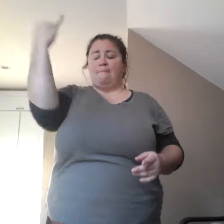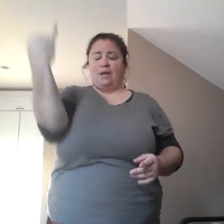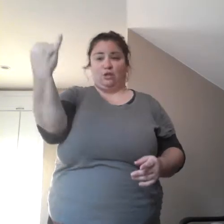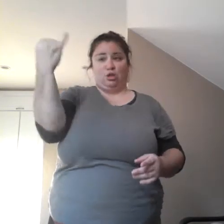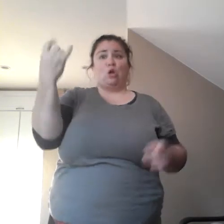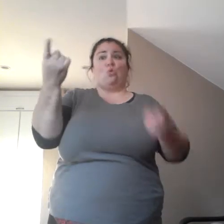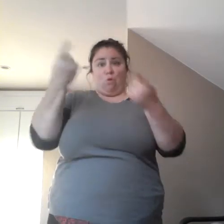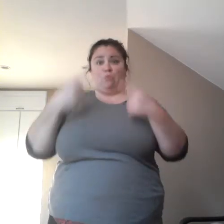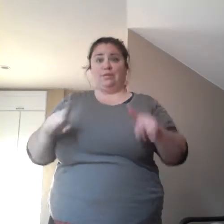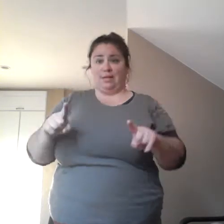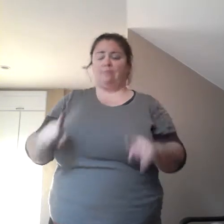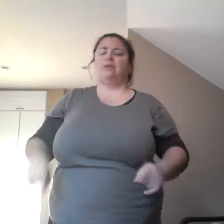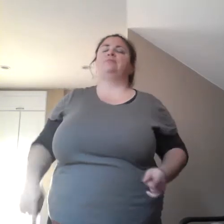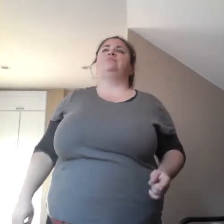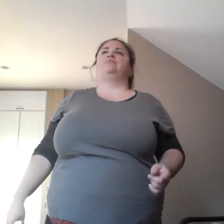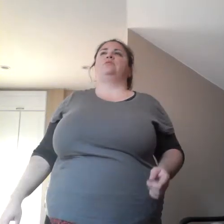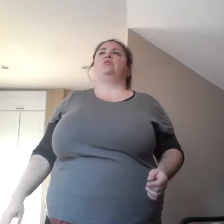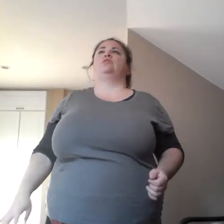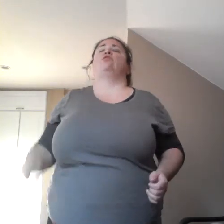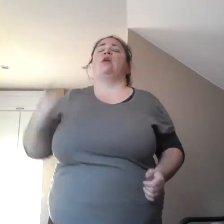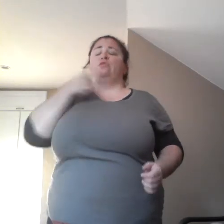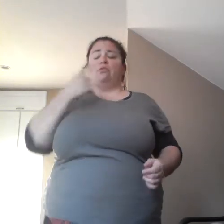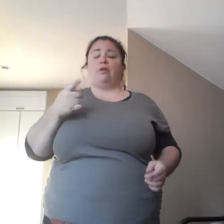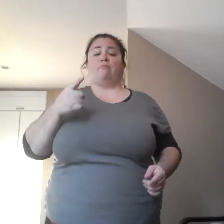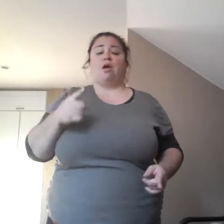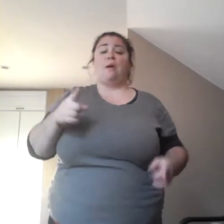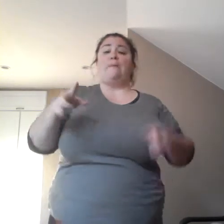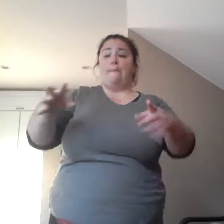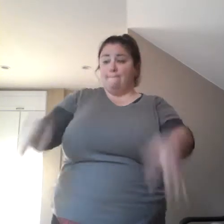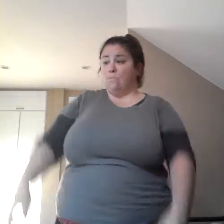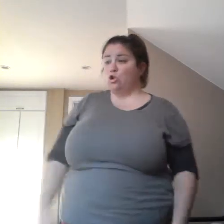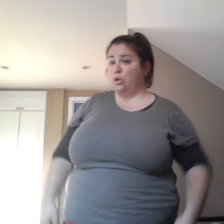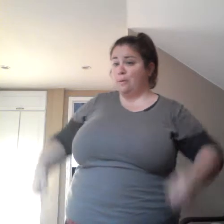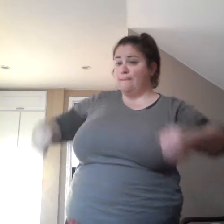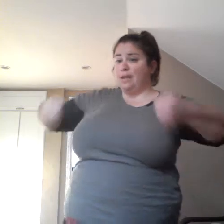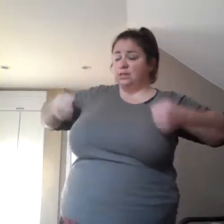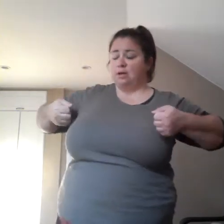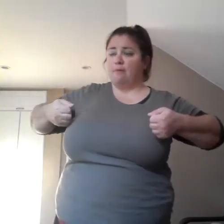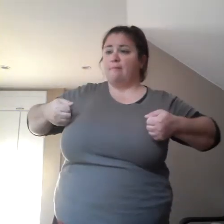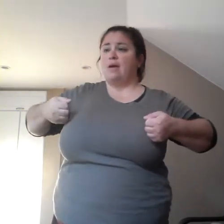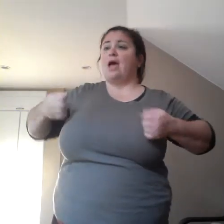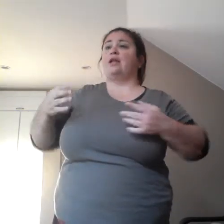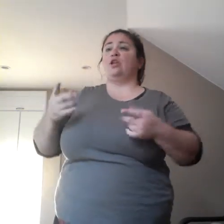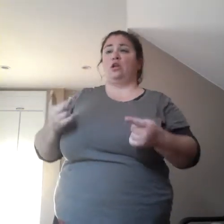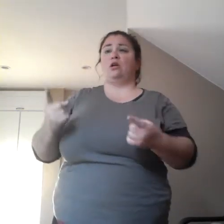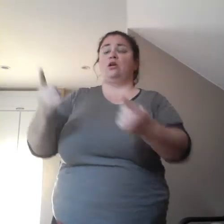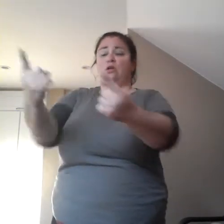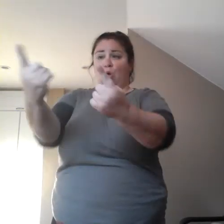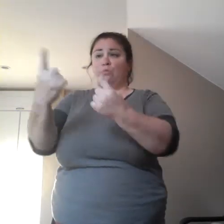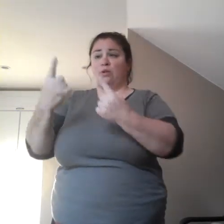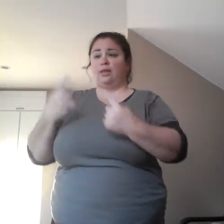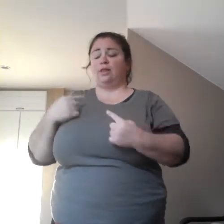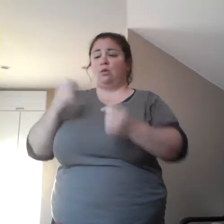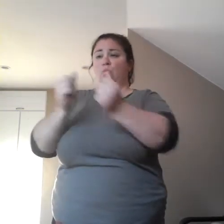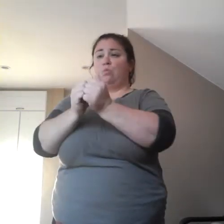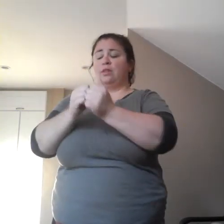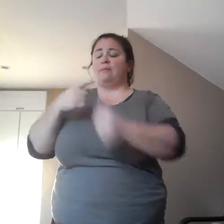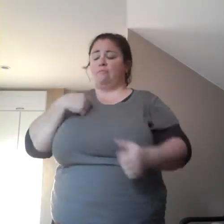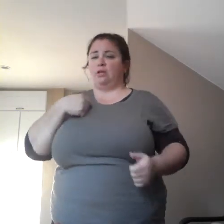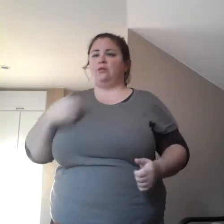and, again, call the manager on, on duty. And, the girl, um, she had no idea. told